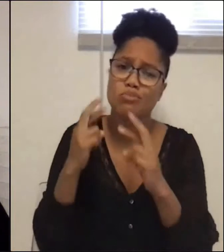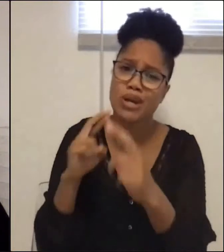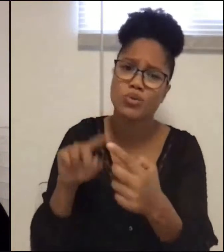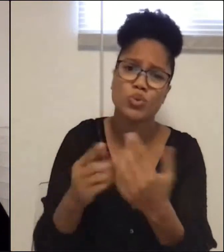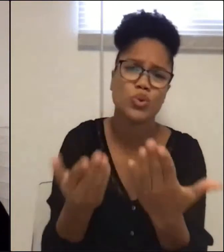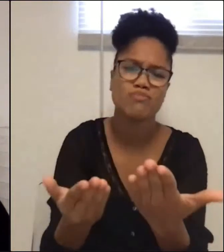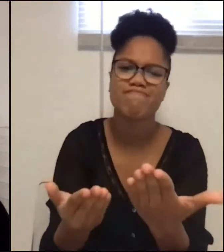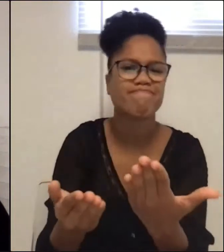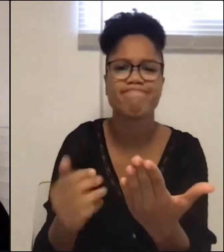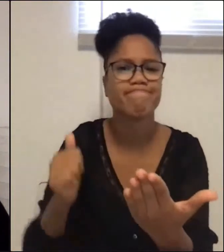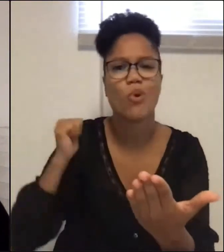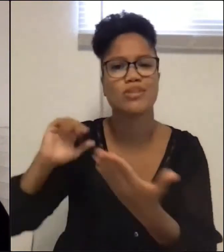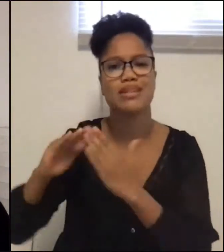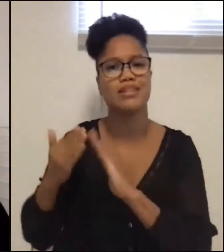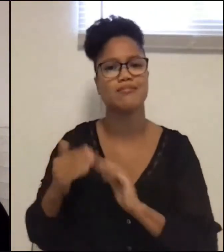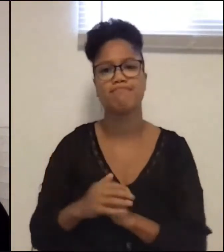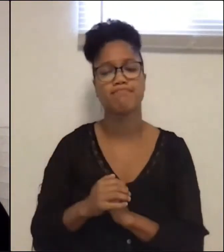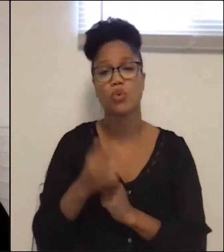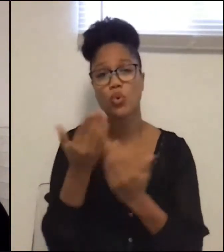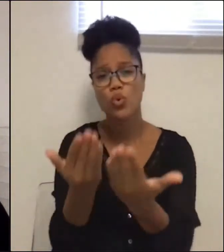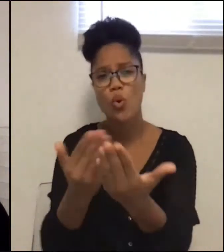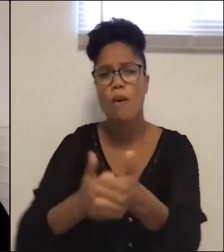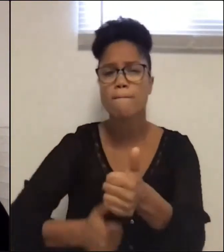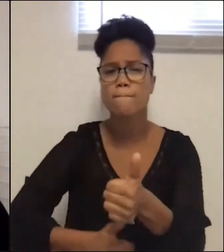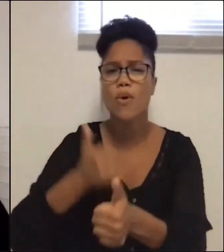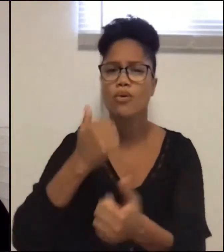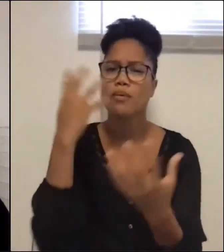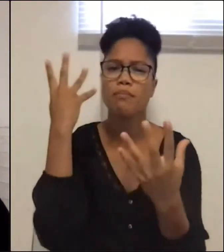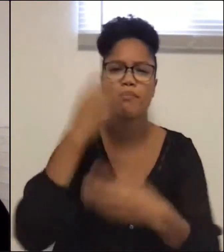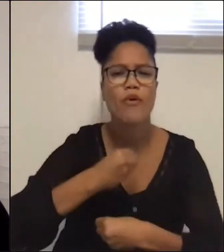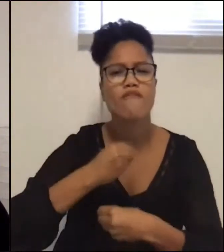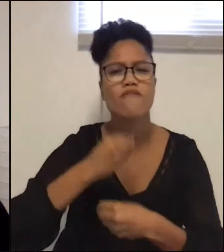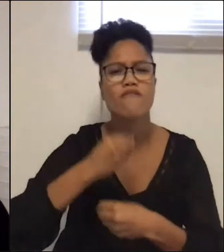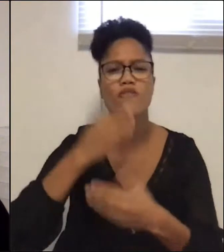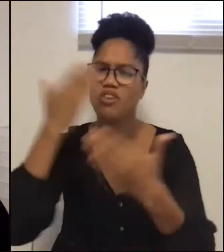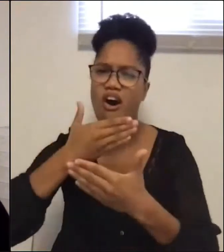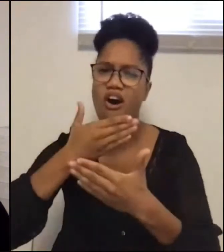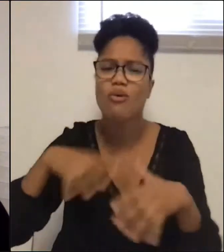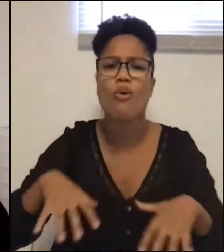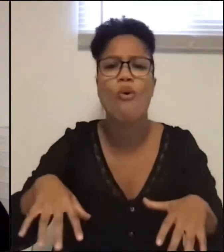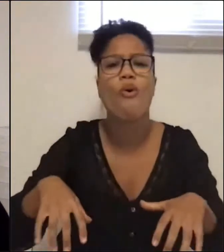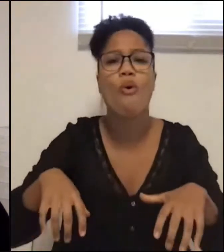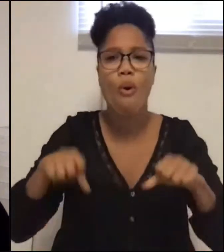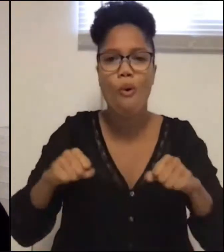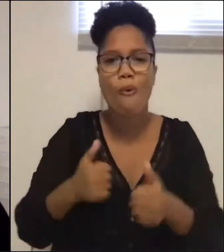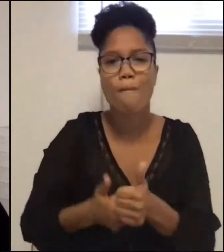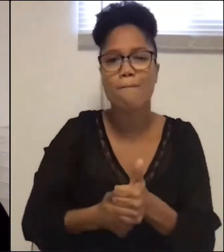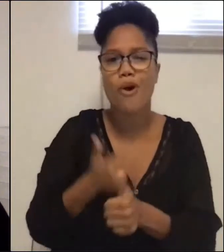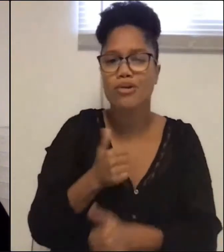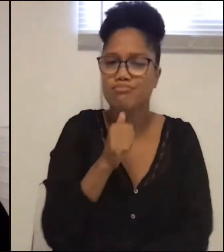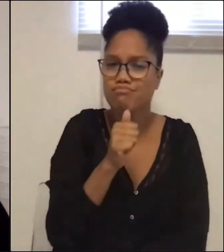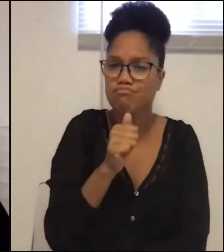You are the most beautiful dark that hosts the most private sunnets